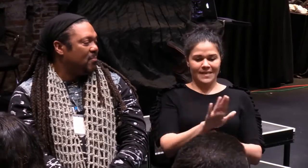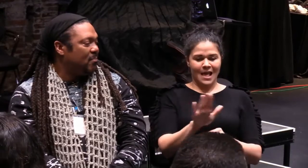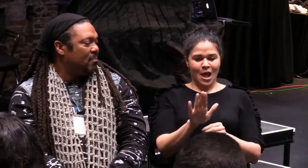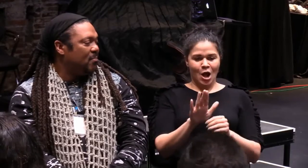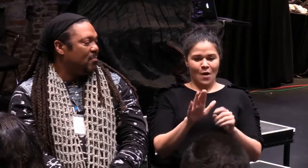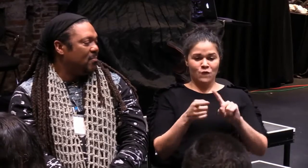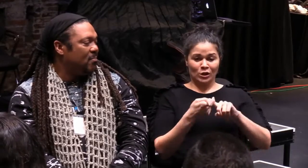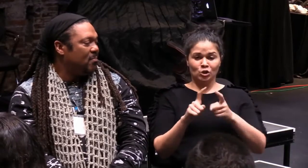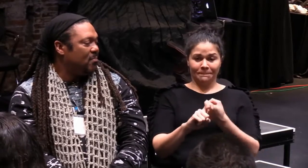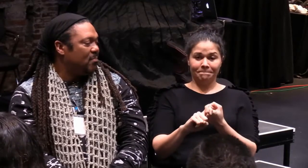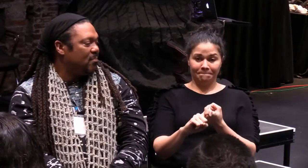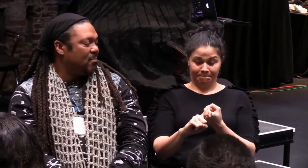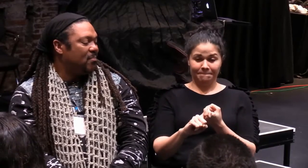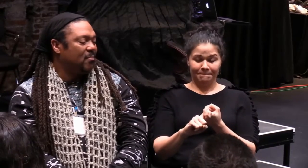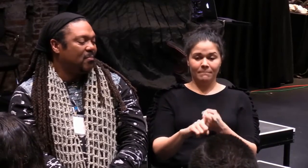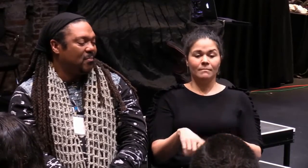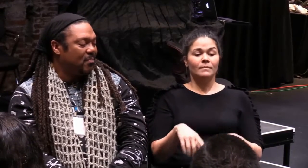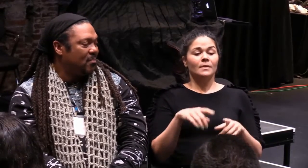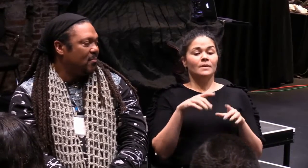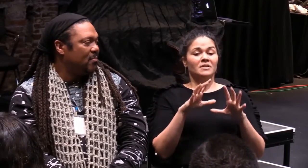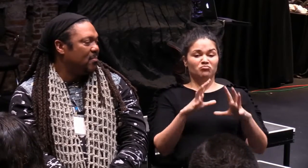And it spans a 30-year friendship.